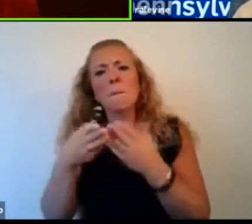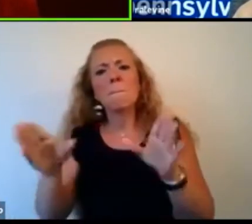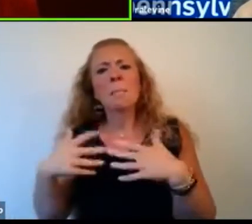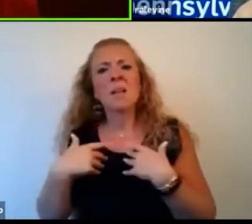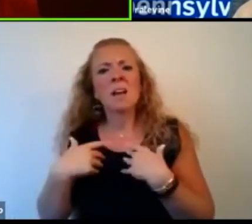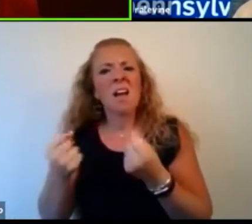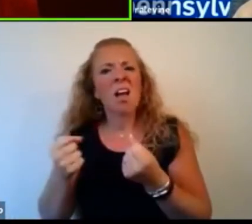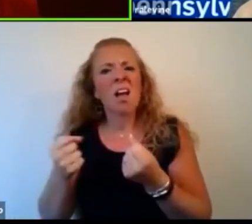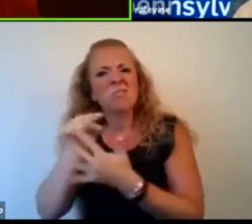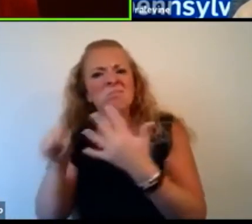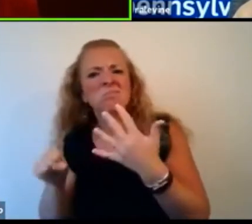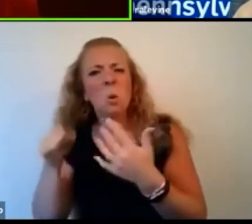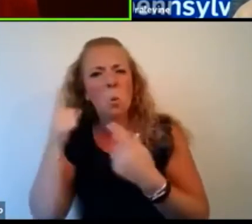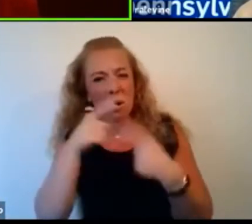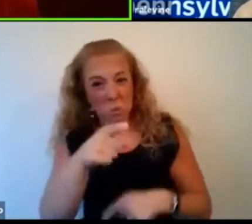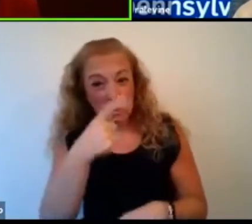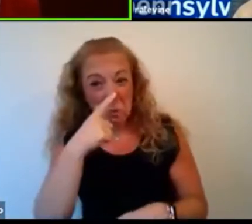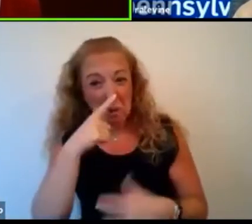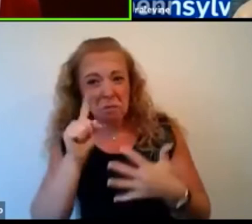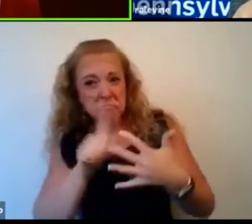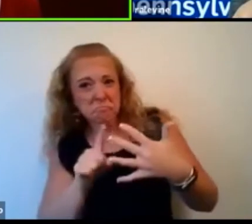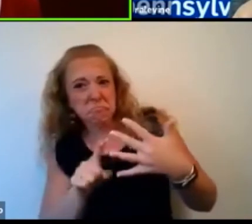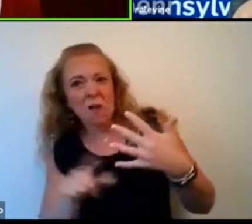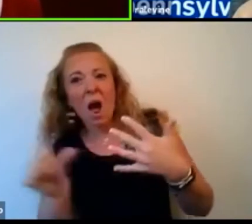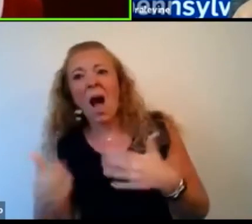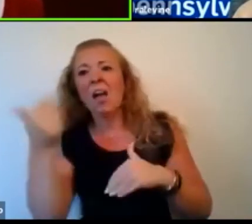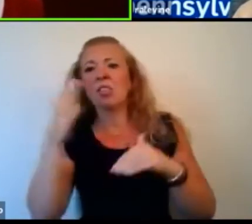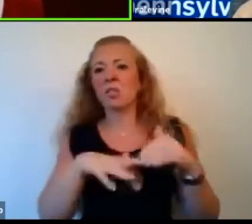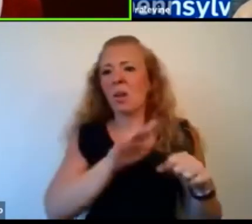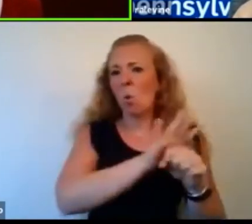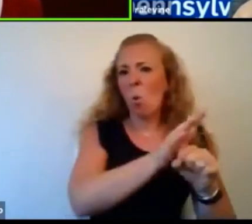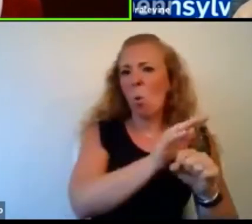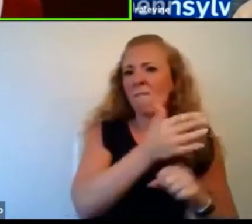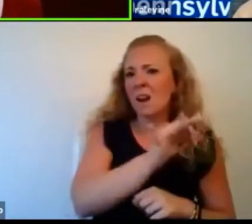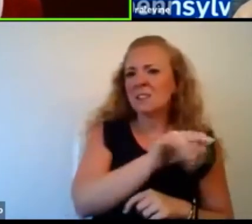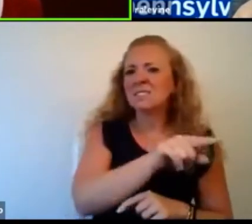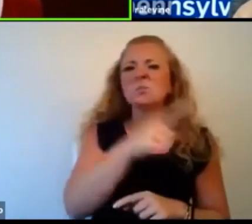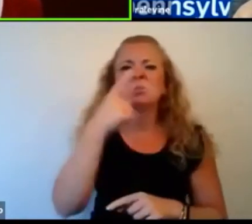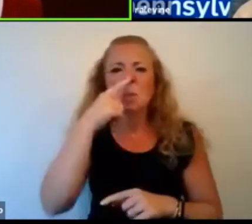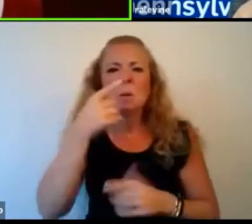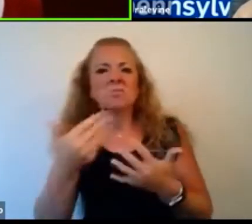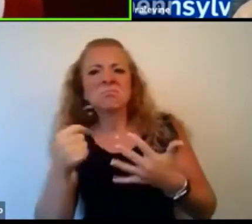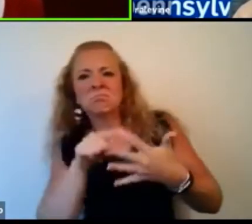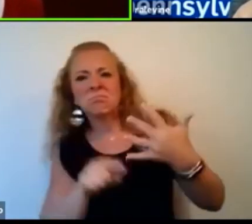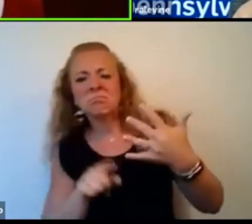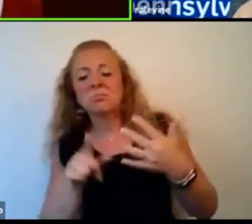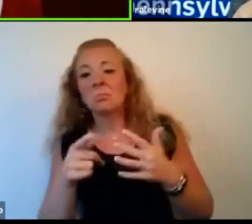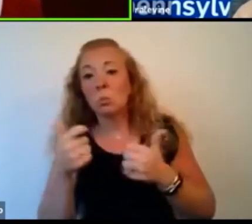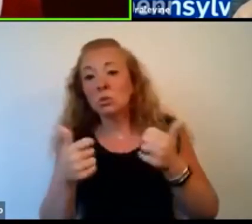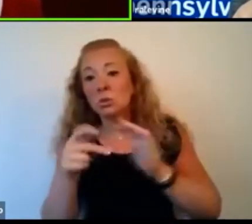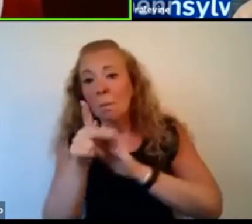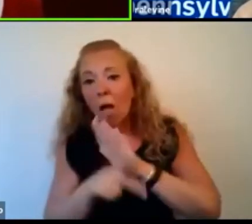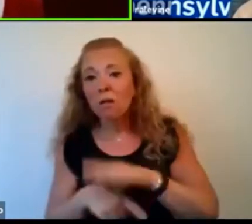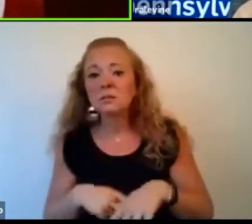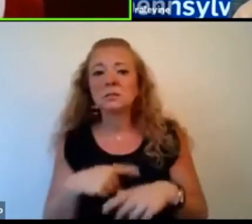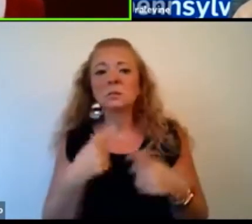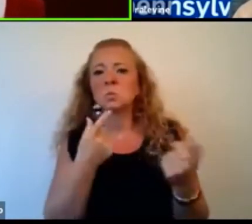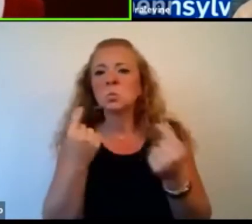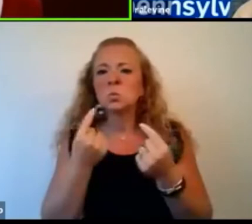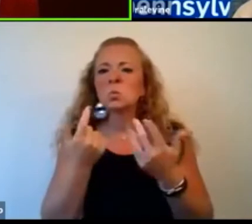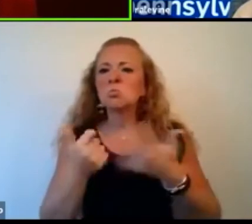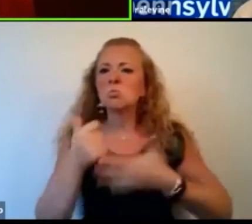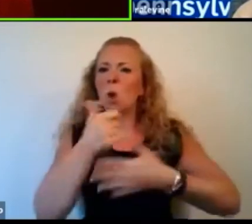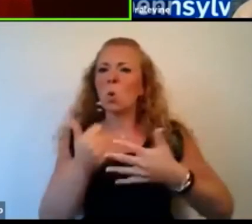wondering what those areas of focus are for your department and your team. What policy are you making? And what are the priority